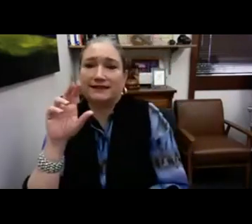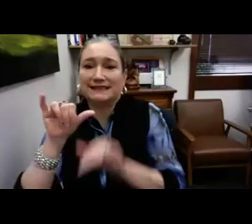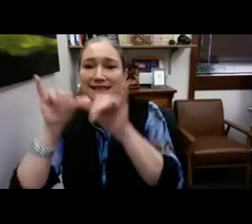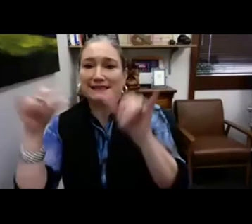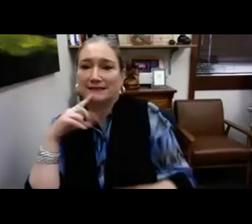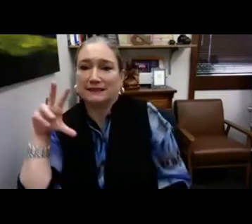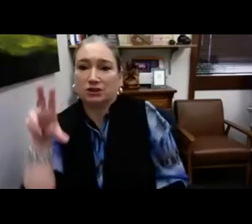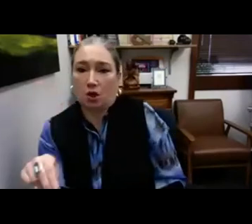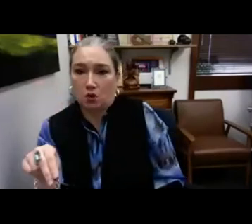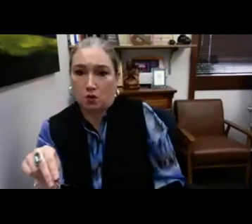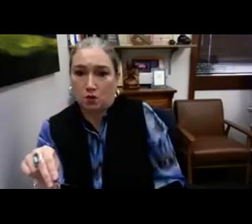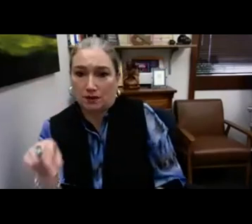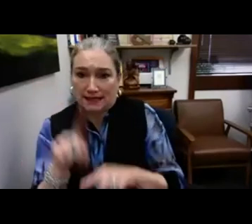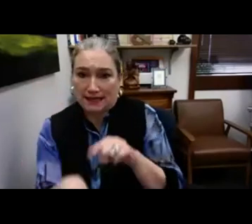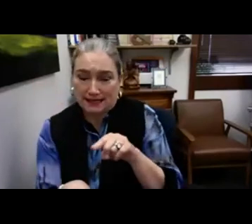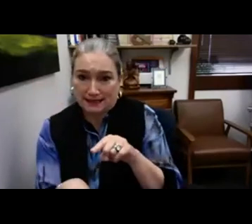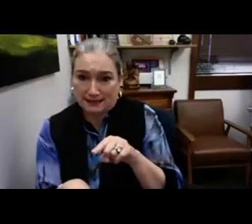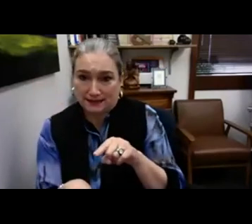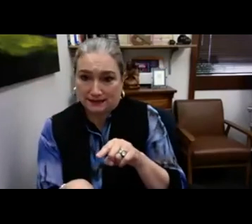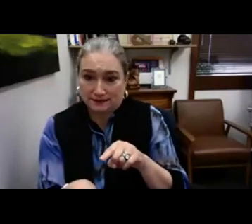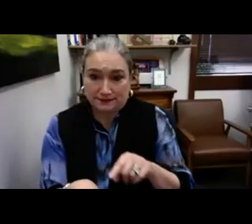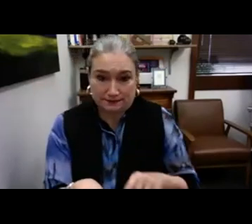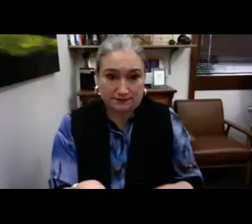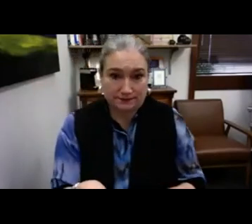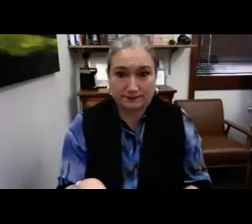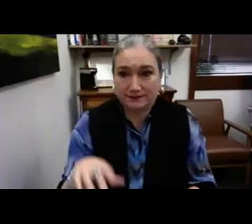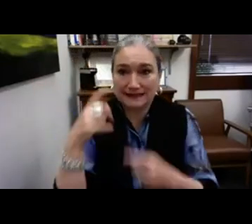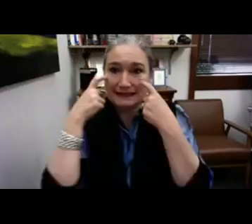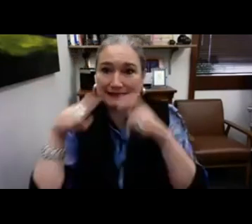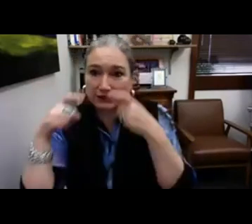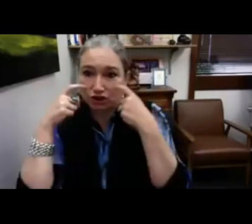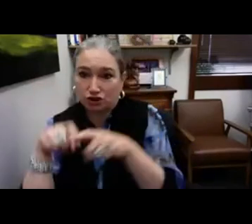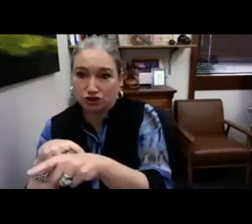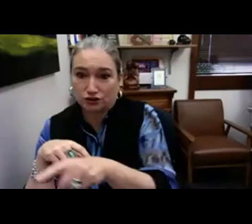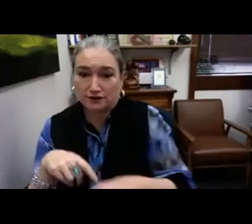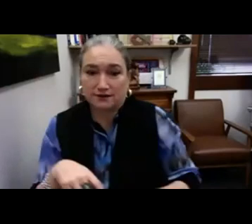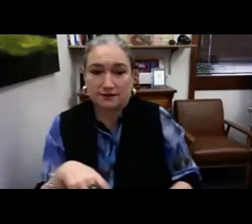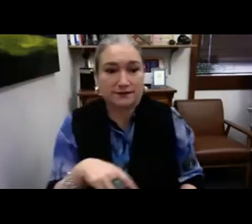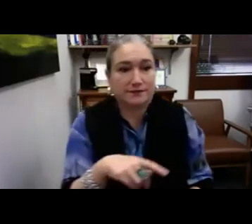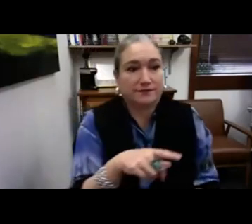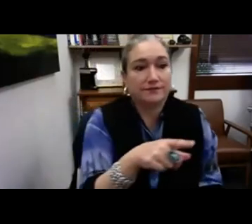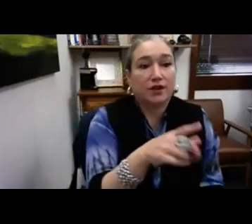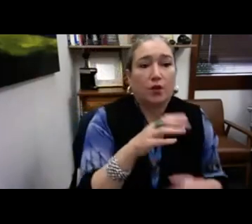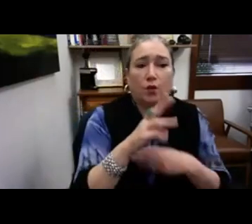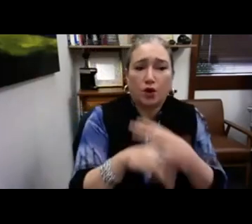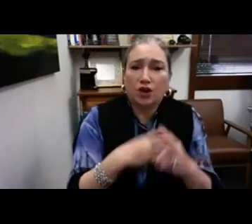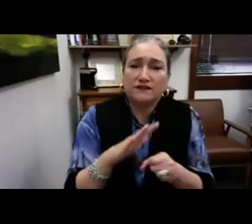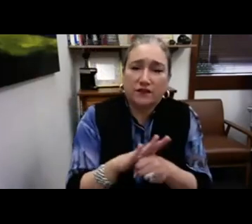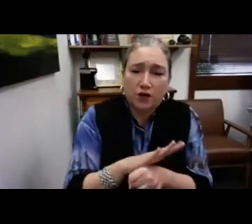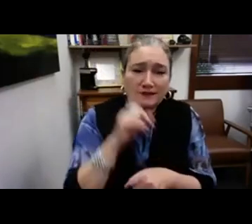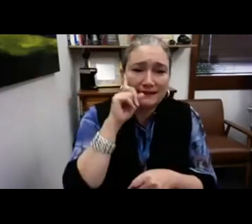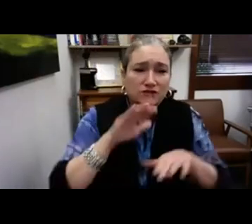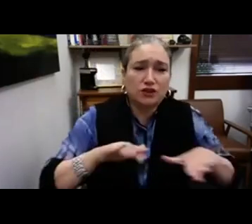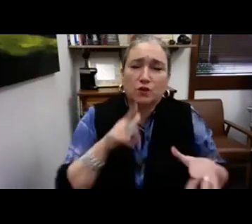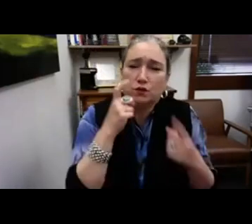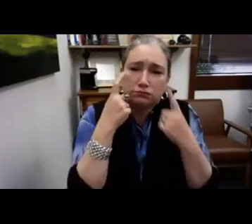on one side, you see the dreams and on the other sides, it says, no, you can't. And what you see is the rain, which